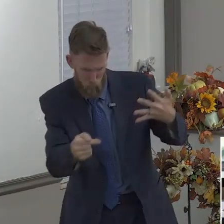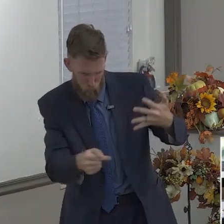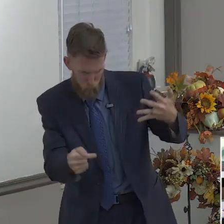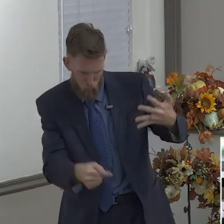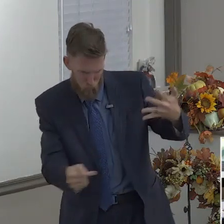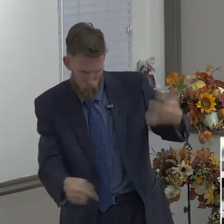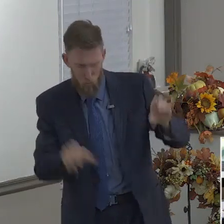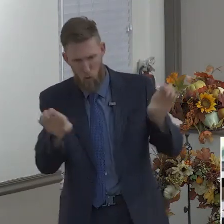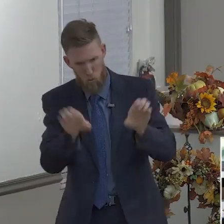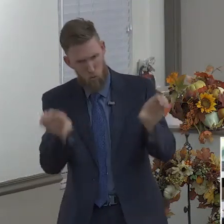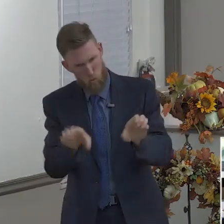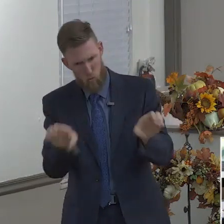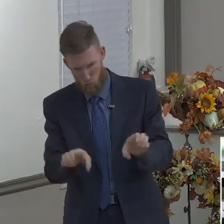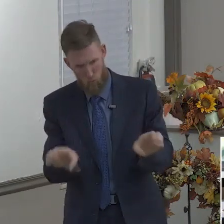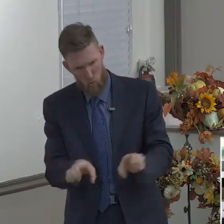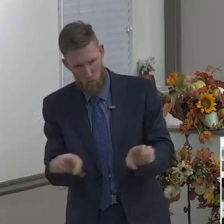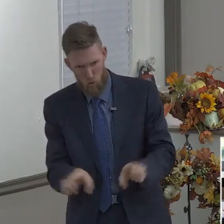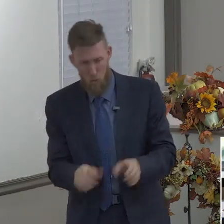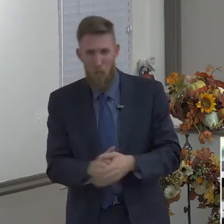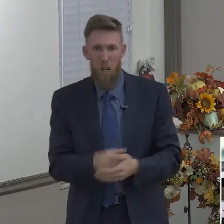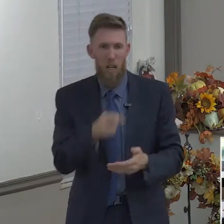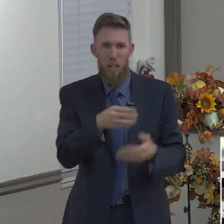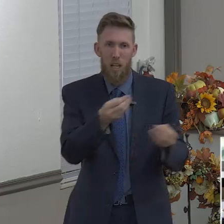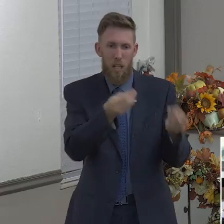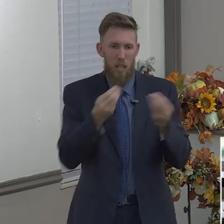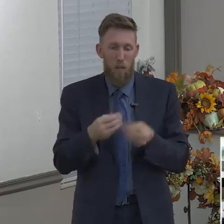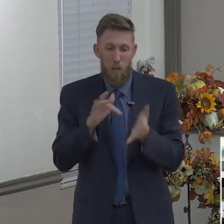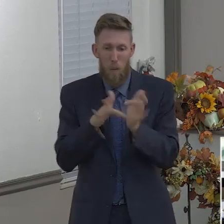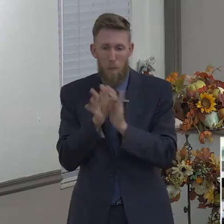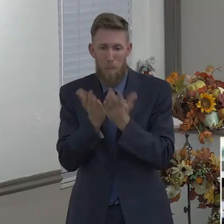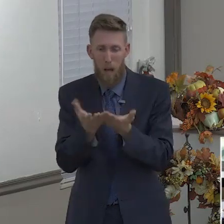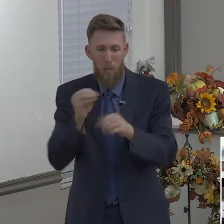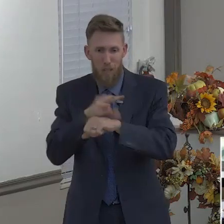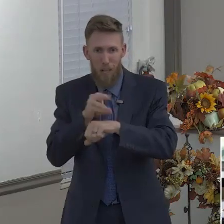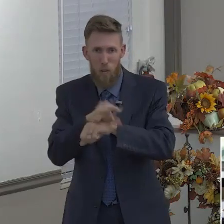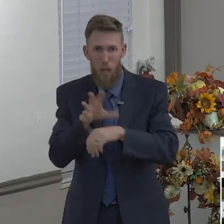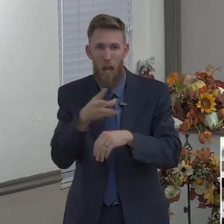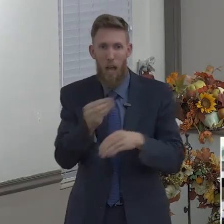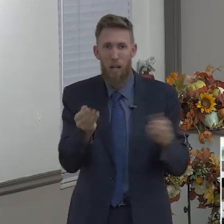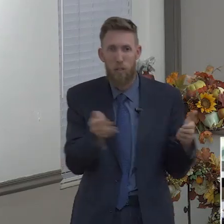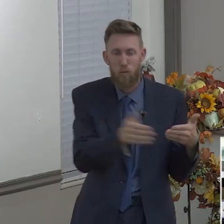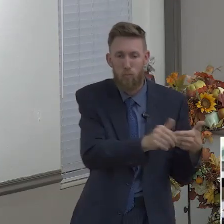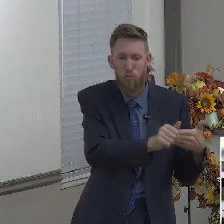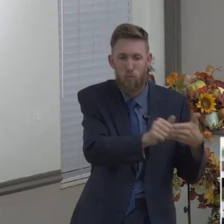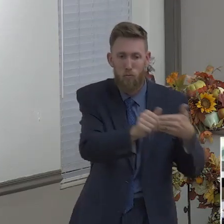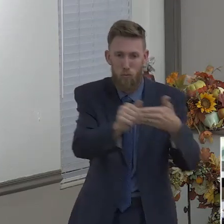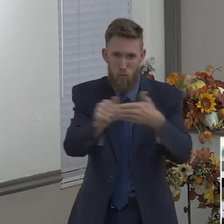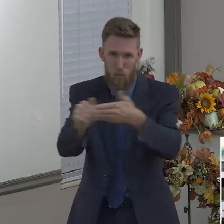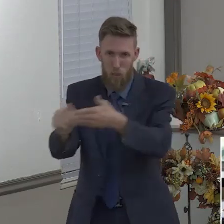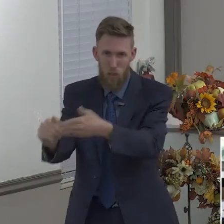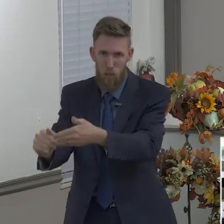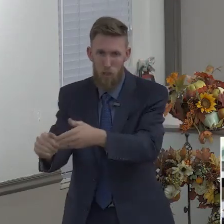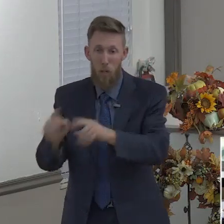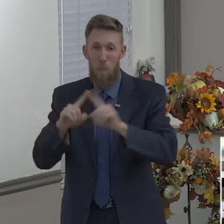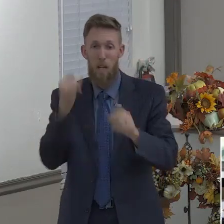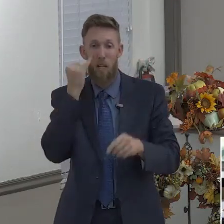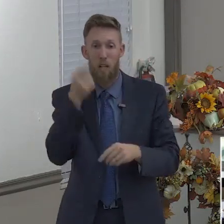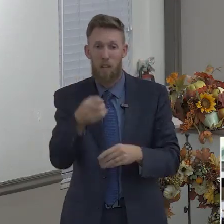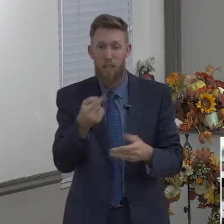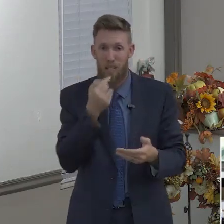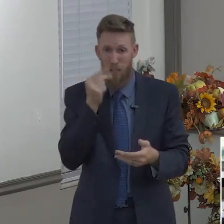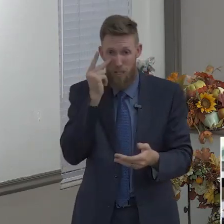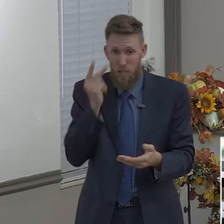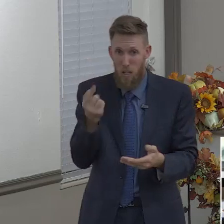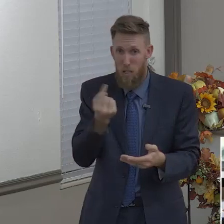pastor gives biblical counsel and he gives direction. But I can guarantee you if pastor sees a red flag, he'll probably let you know because he doesn't want you to hurt yourself.